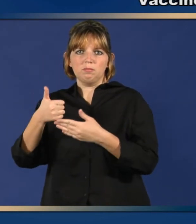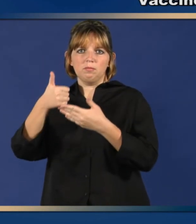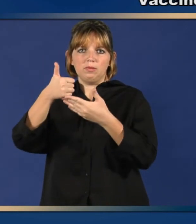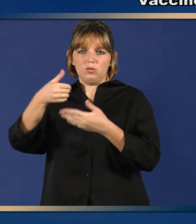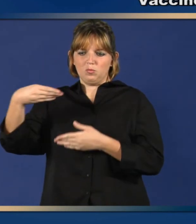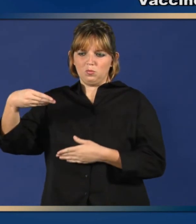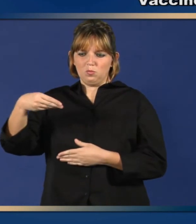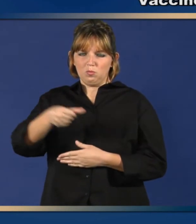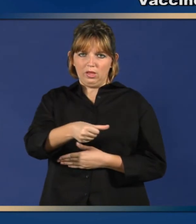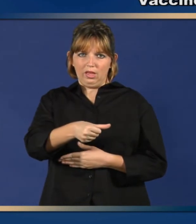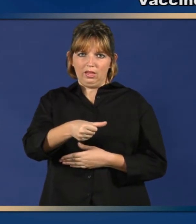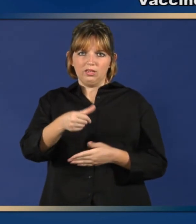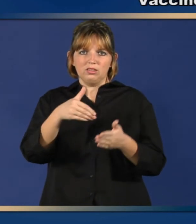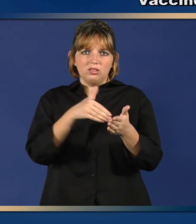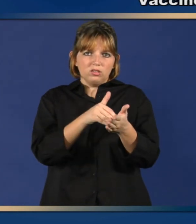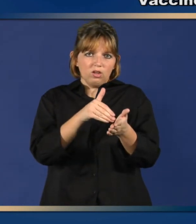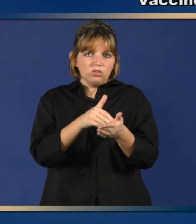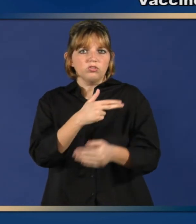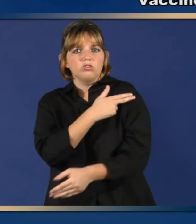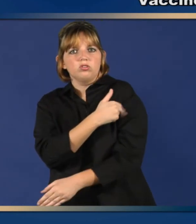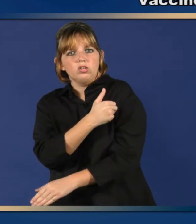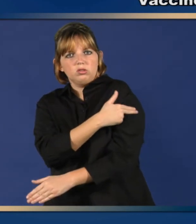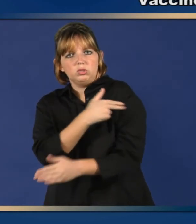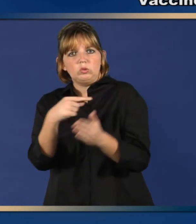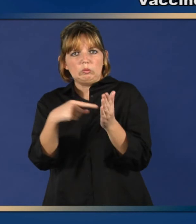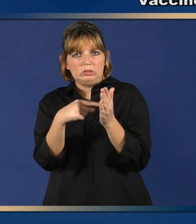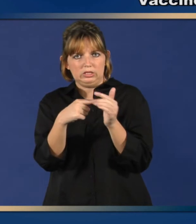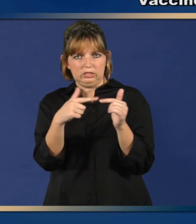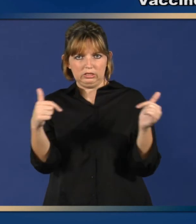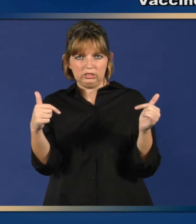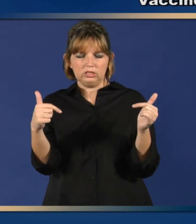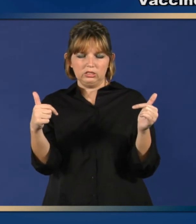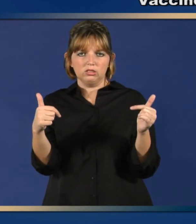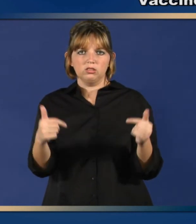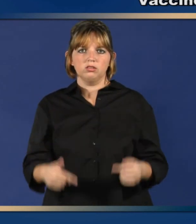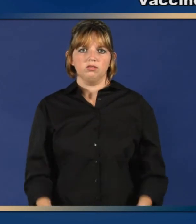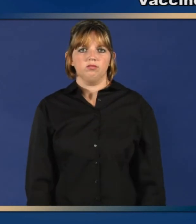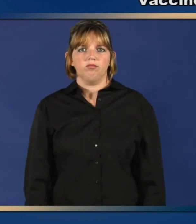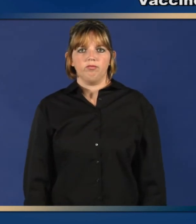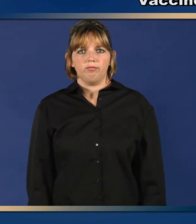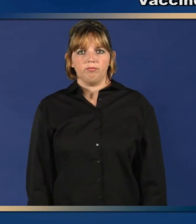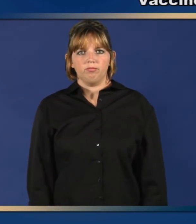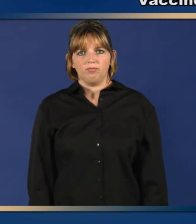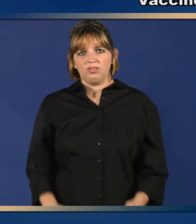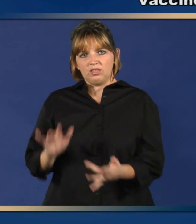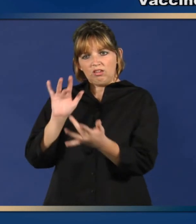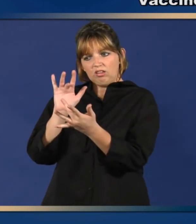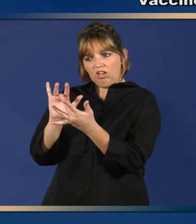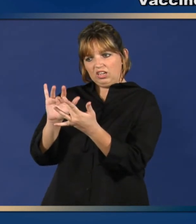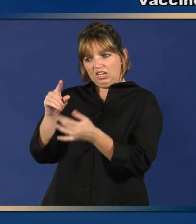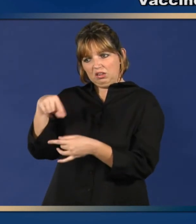-2382, or www